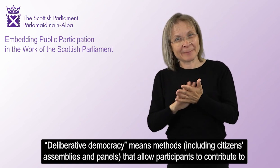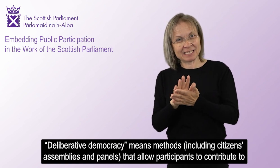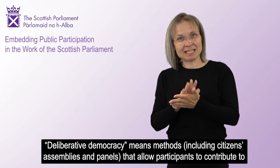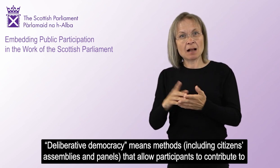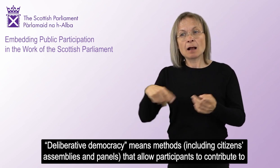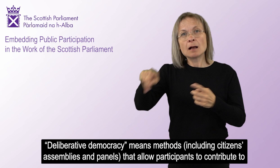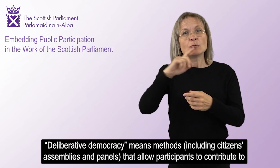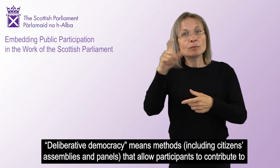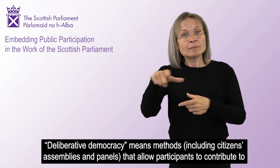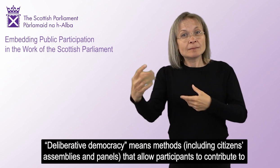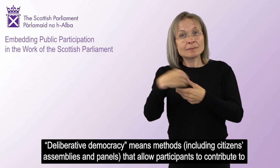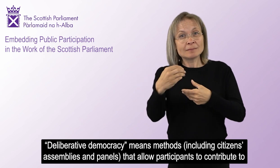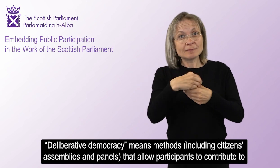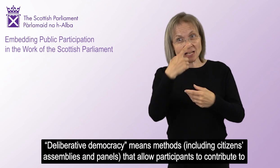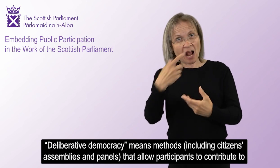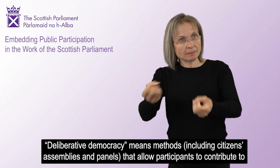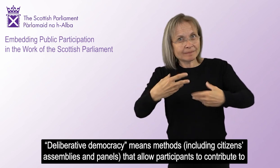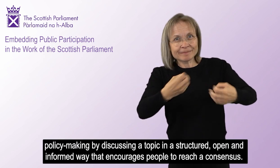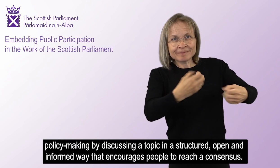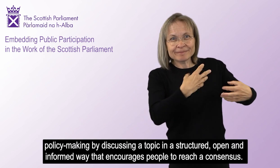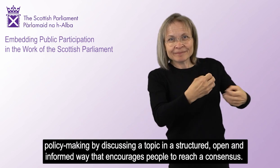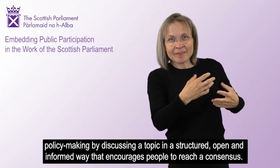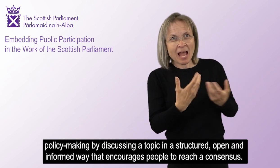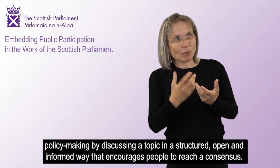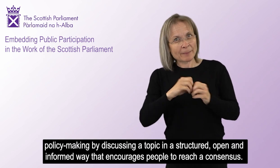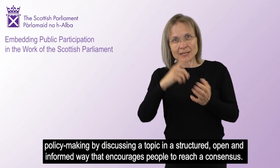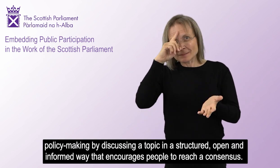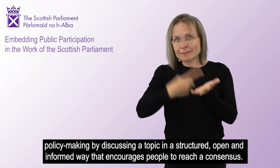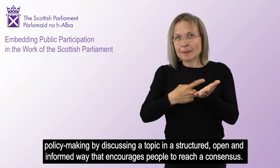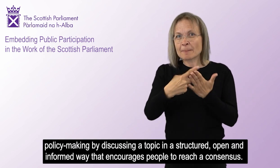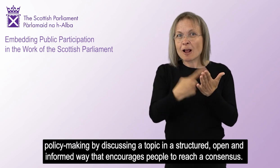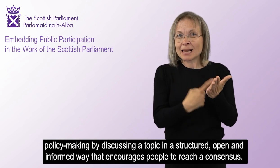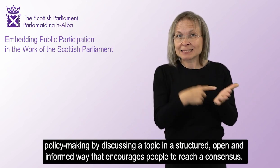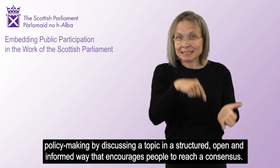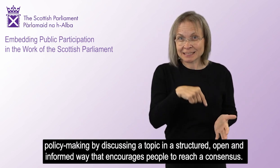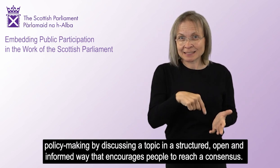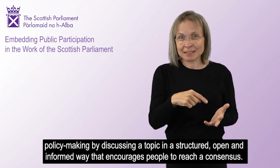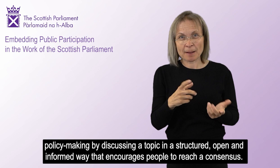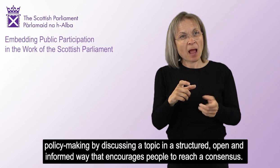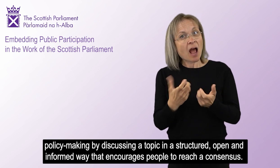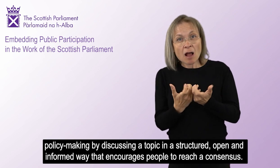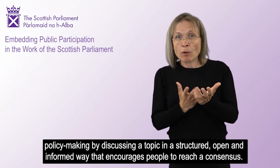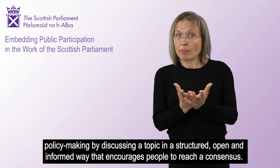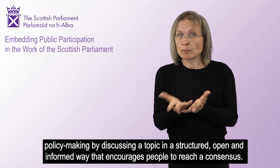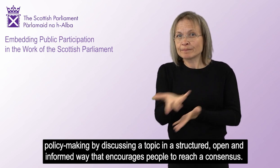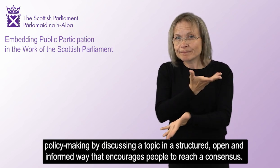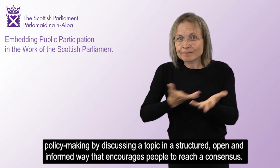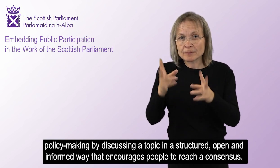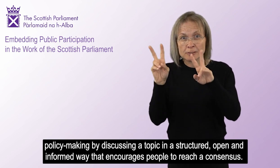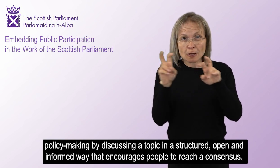policymaking by discussing a topic in a structured, open and informed way that encourages people to reach a consensus.